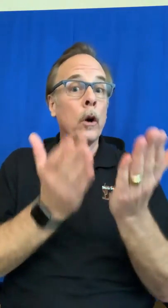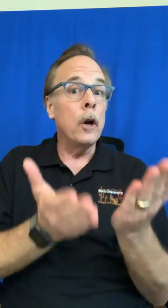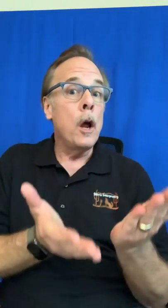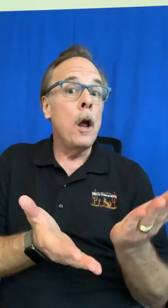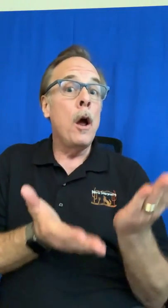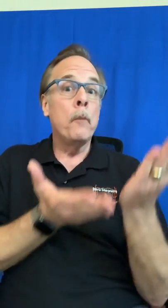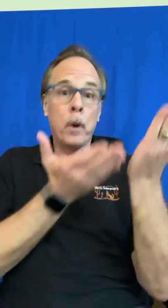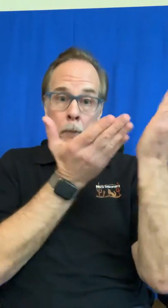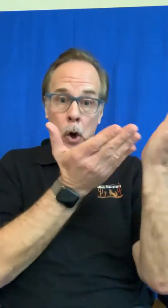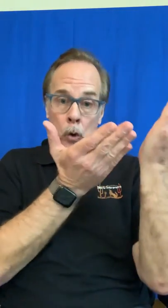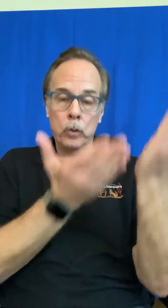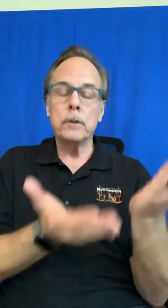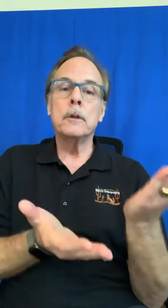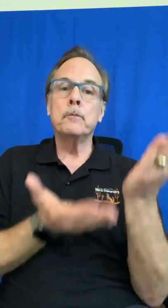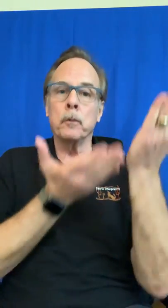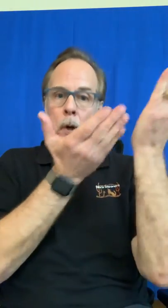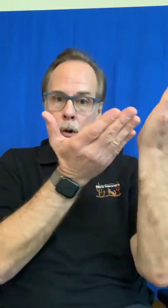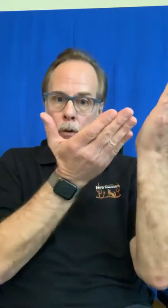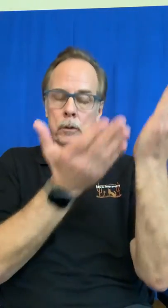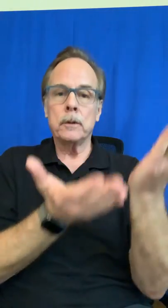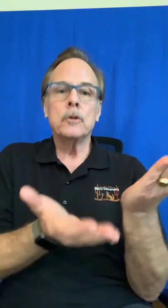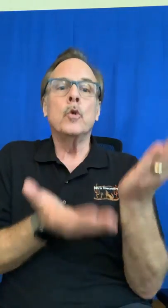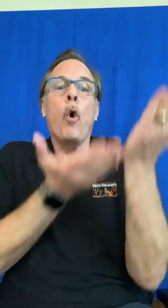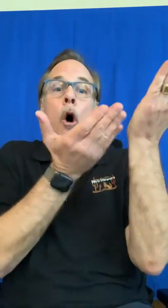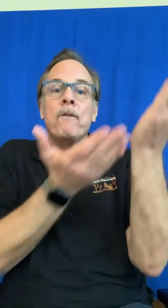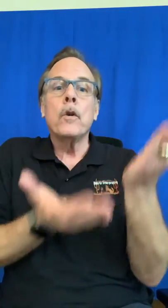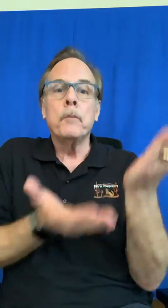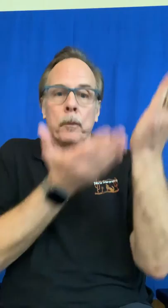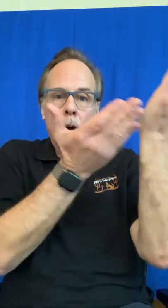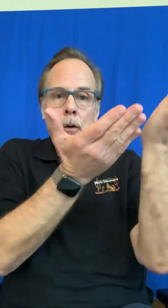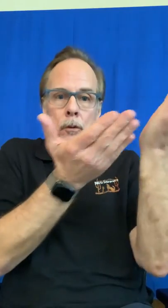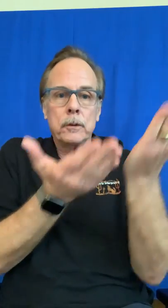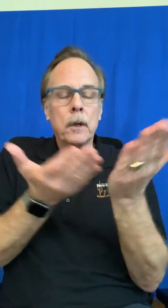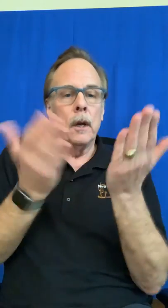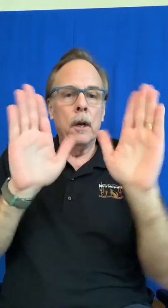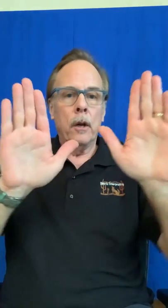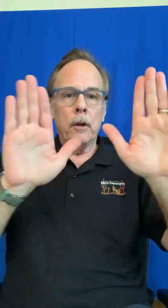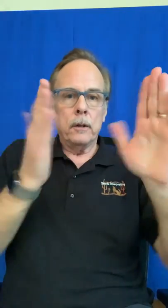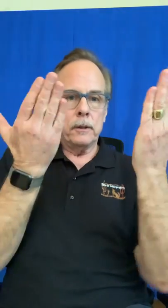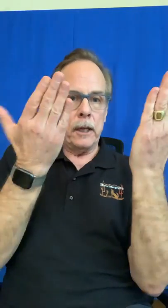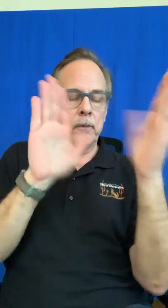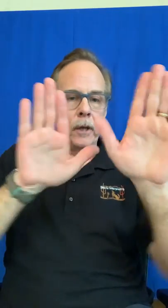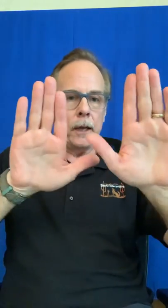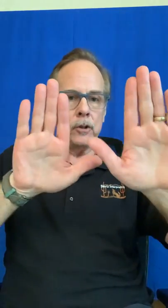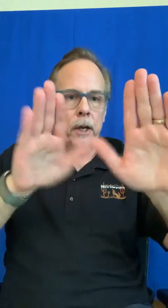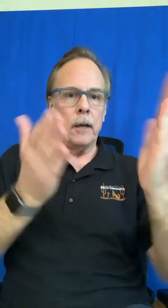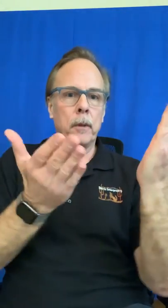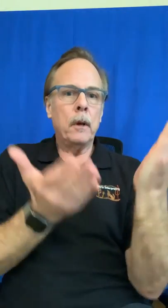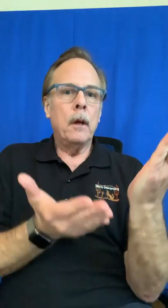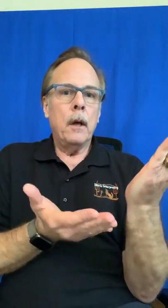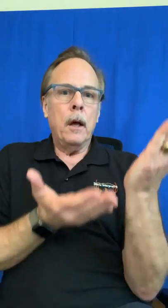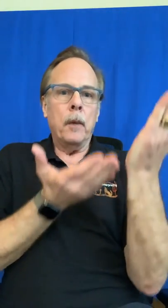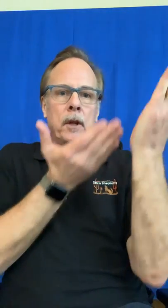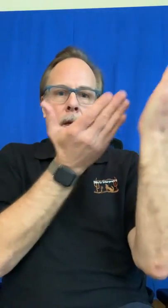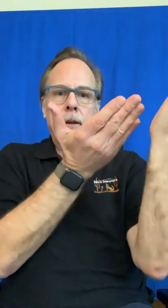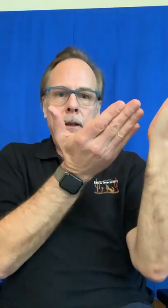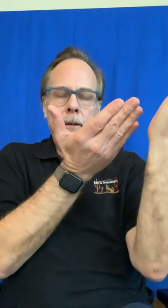propose propose to offer propose same hand shape up like this